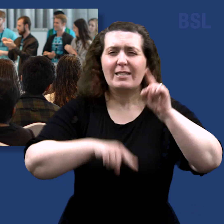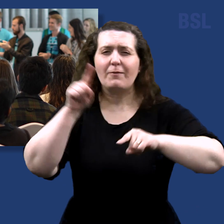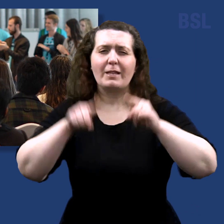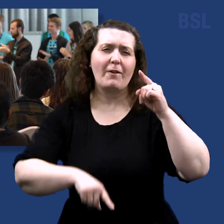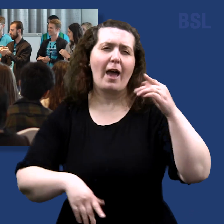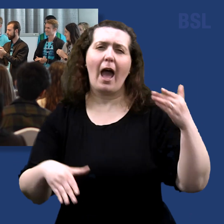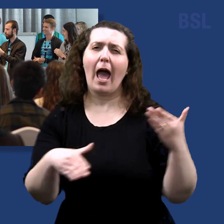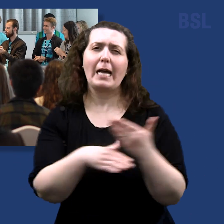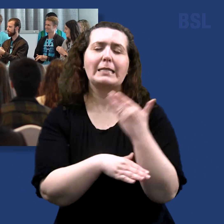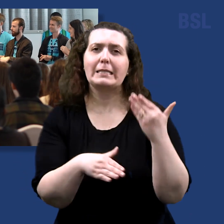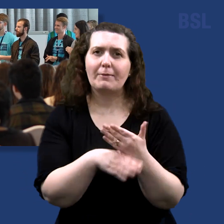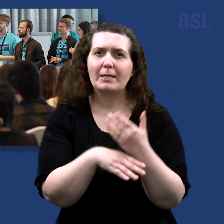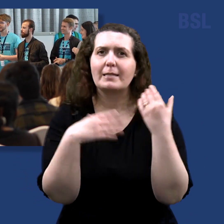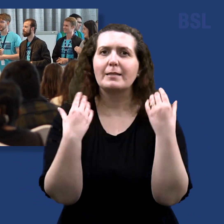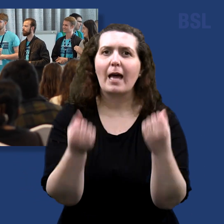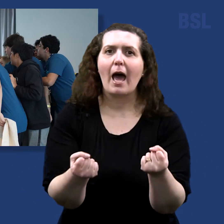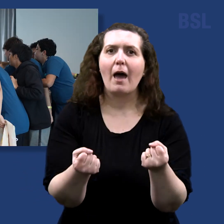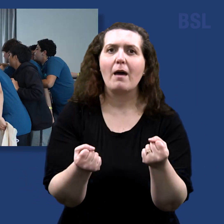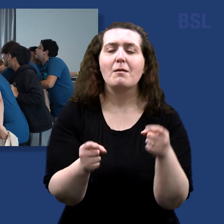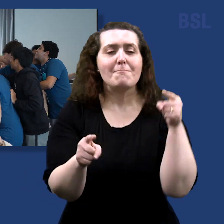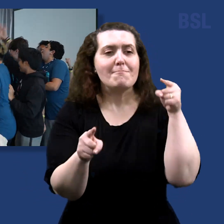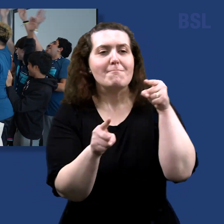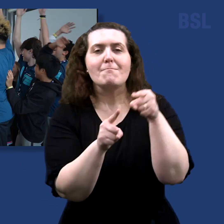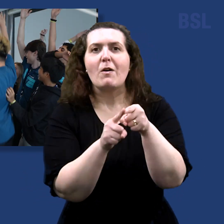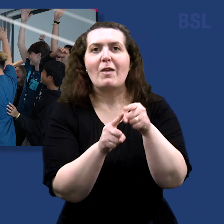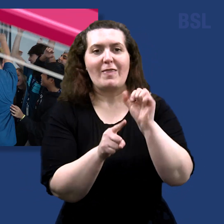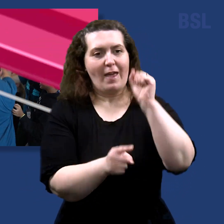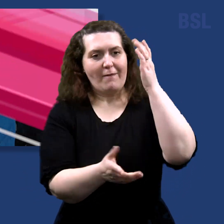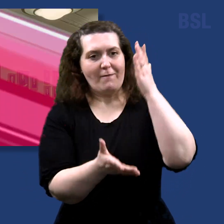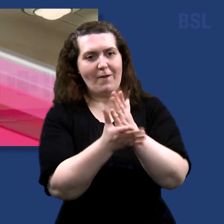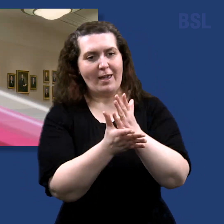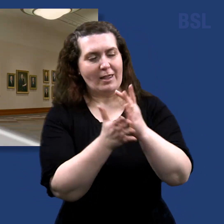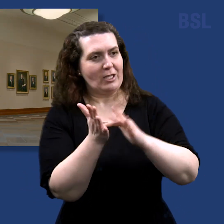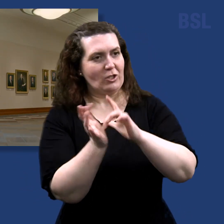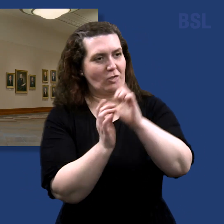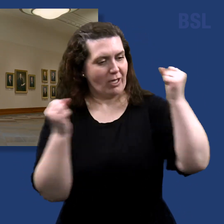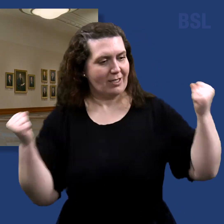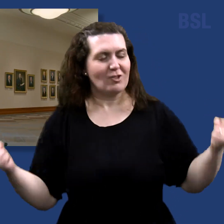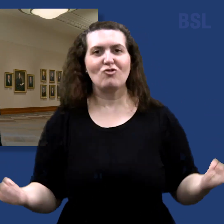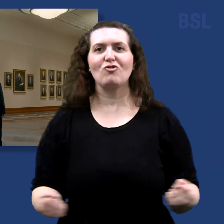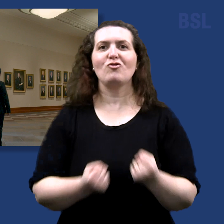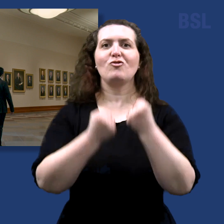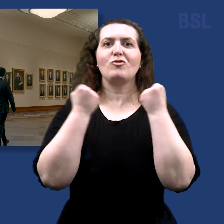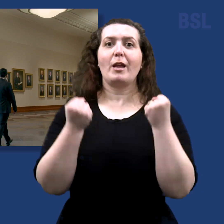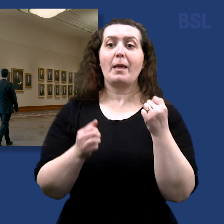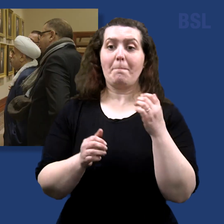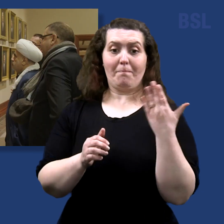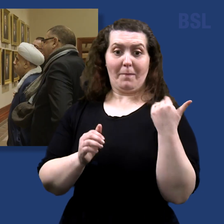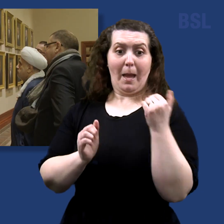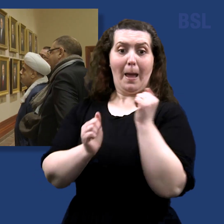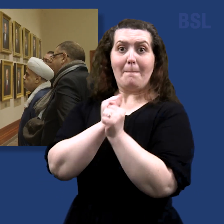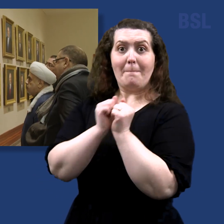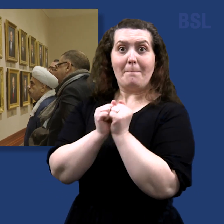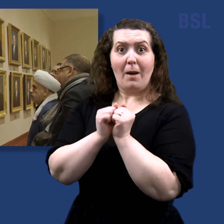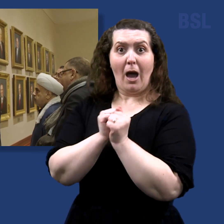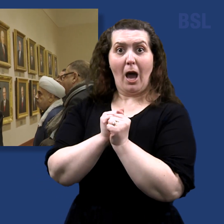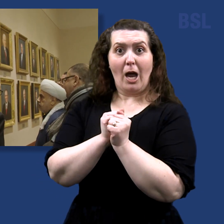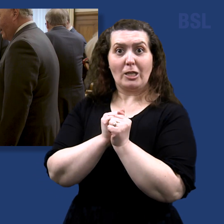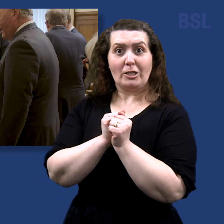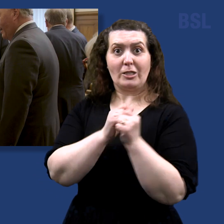designed to strengthen their faith in Jesus Christ. In March, the first presidency of the church welcomed faith and civic leaders